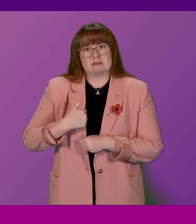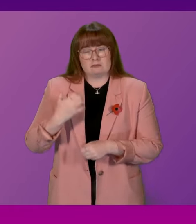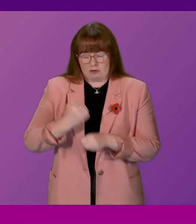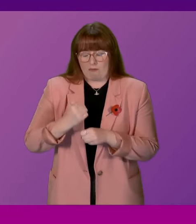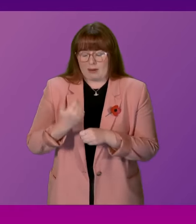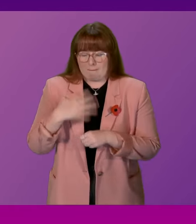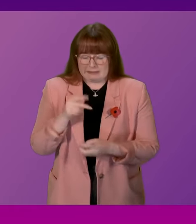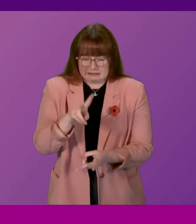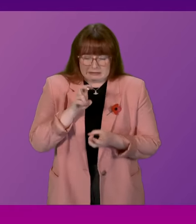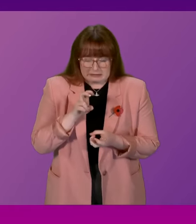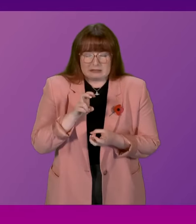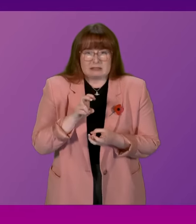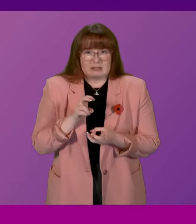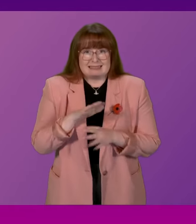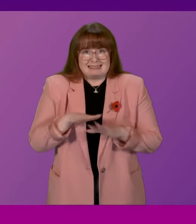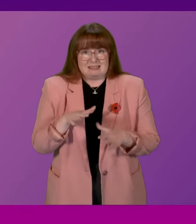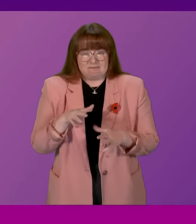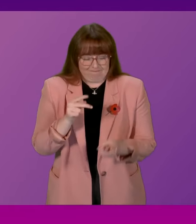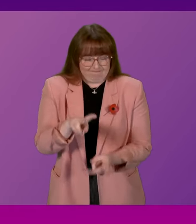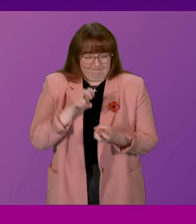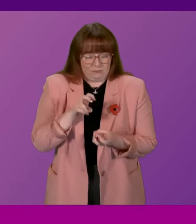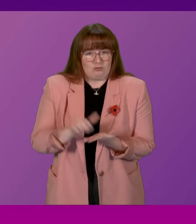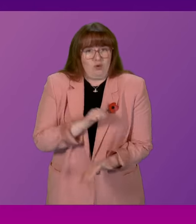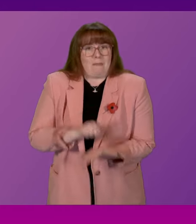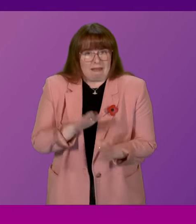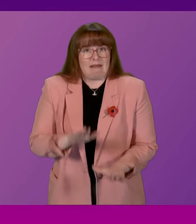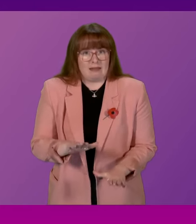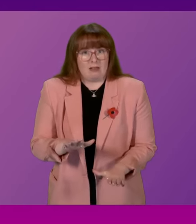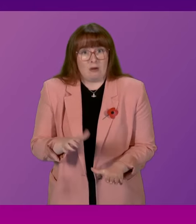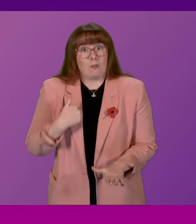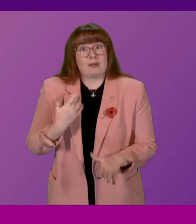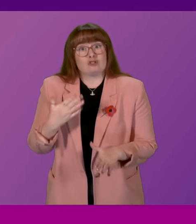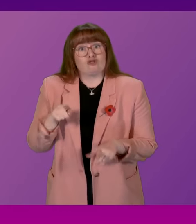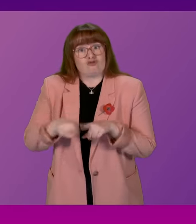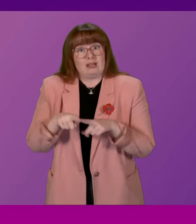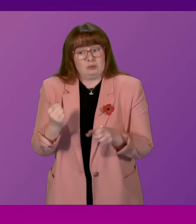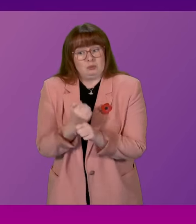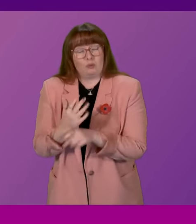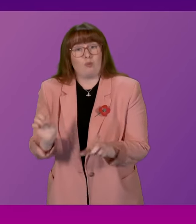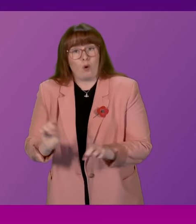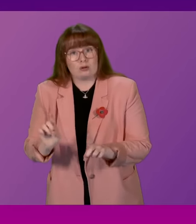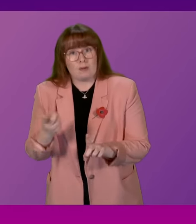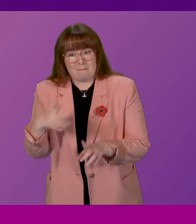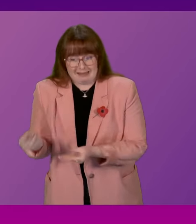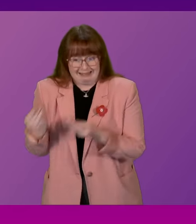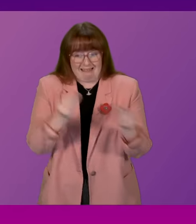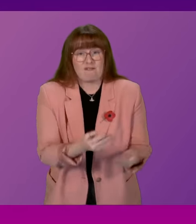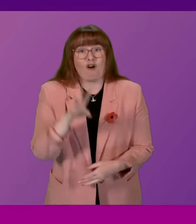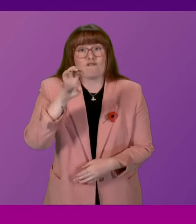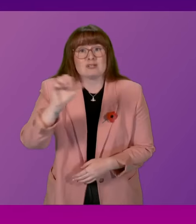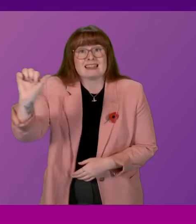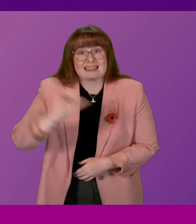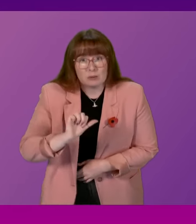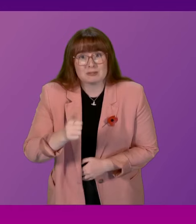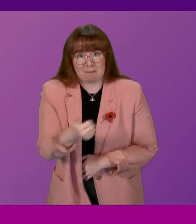requests too narrowly. What we have done to take corrective action is to make sure we submitted 14,000